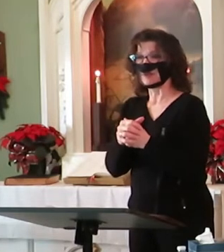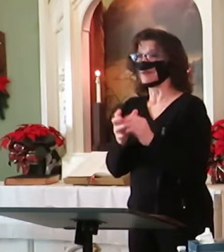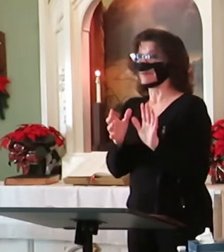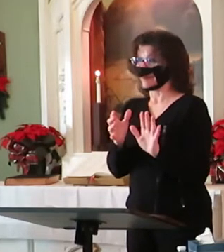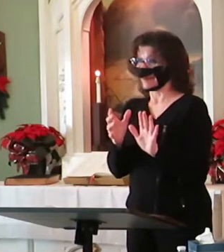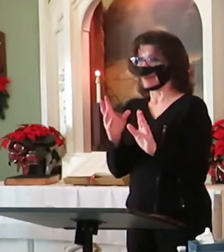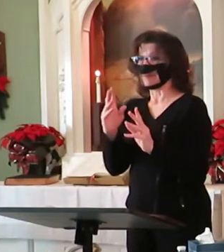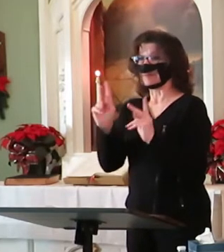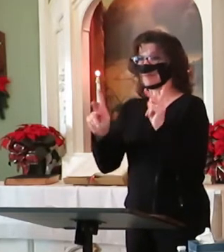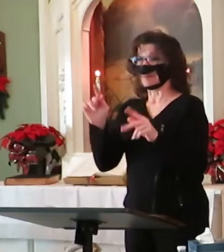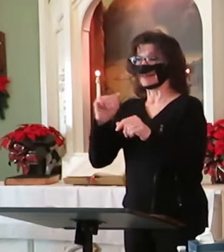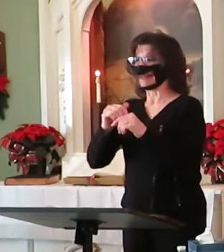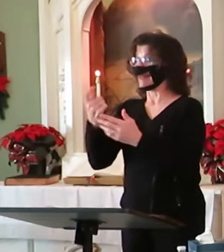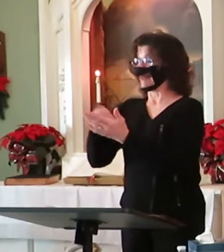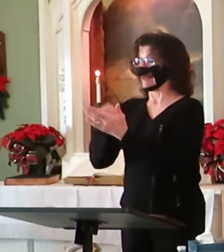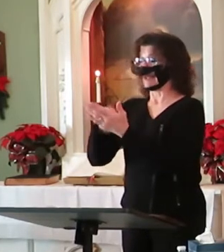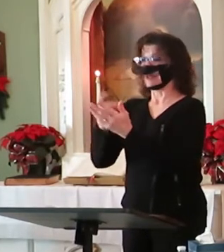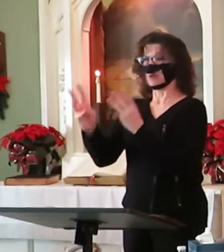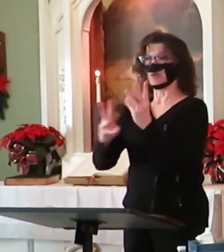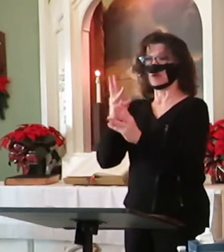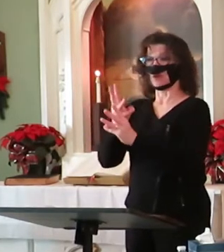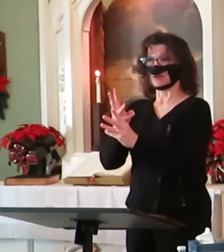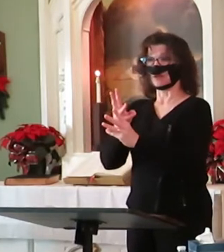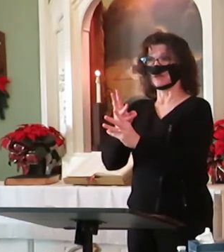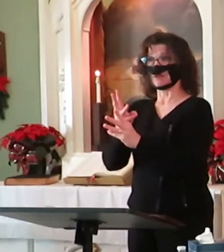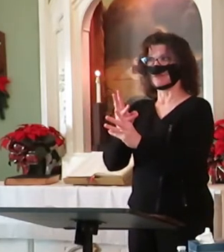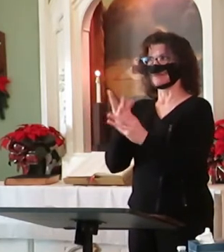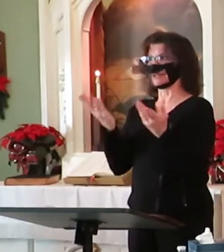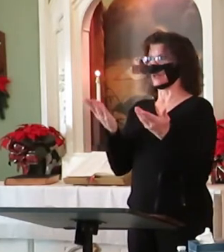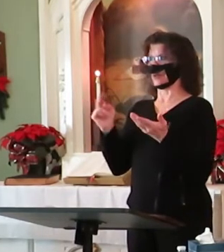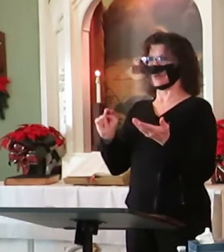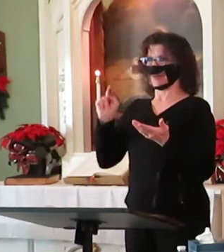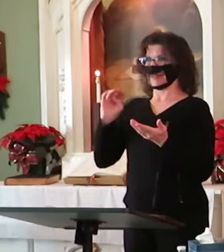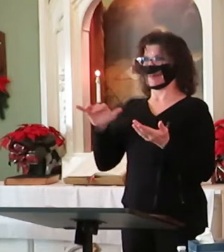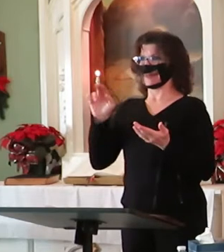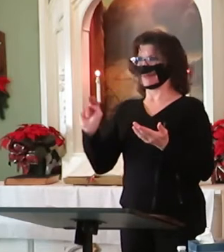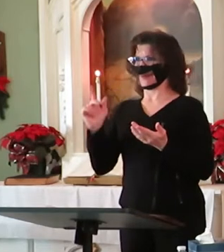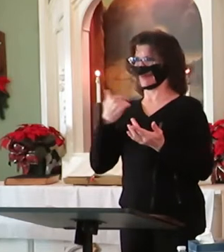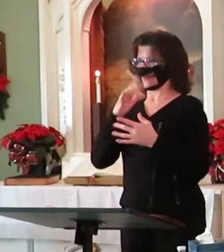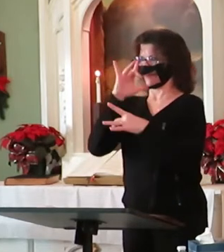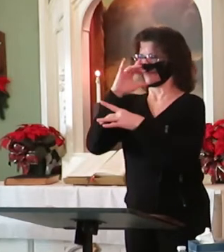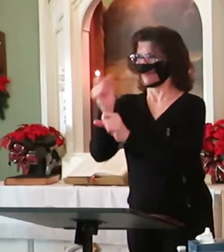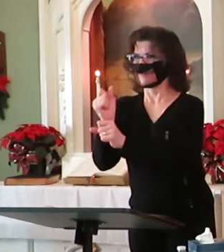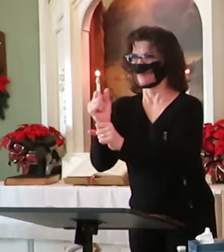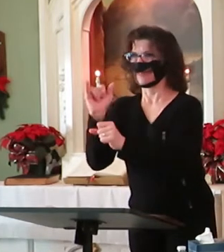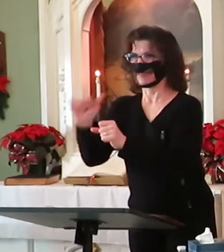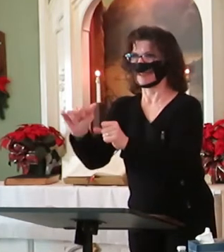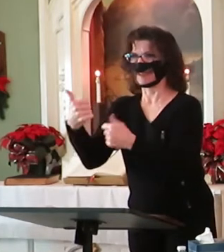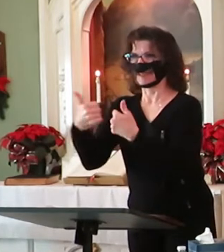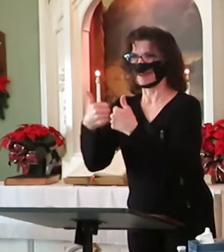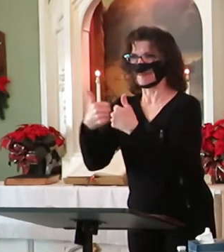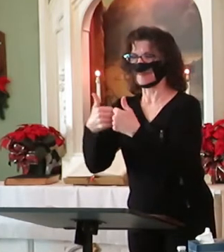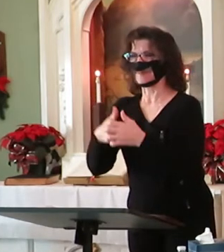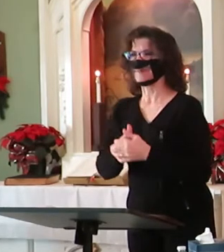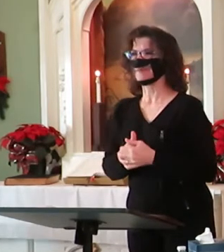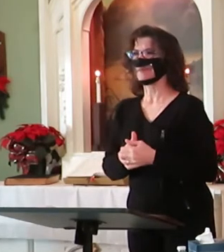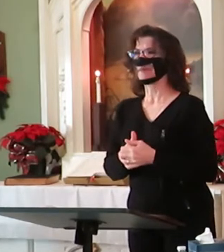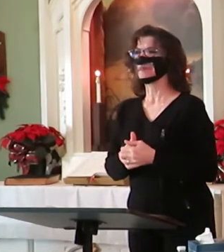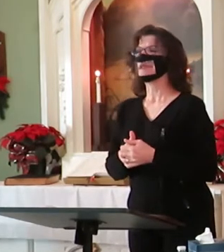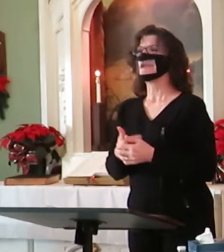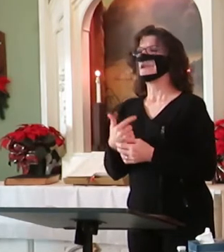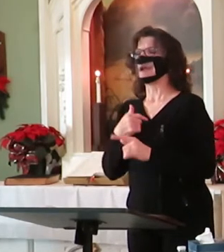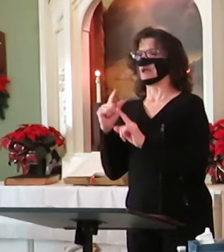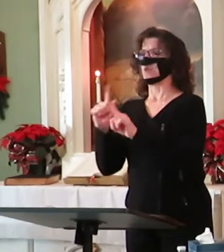hockey world, and especially of this area, had a large interest in it. I attended a worship